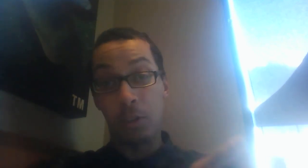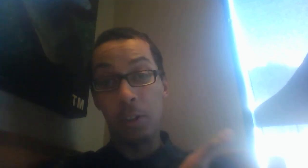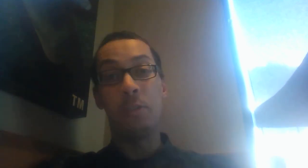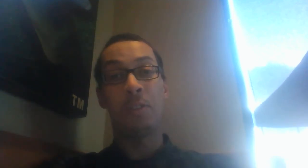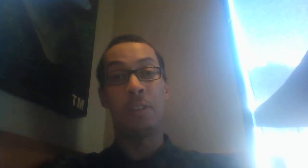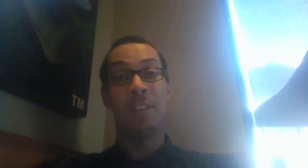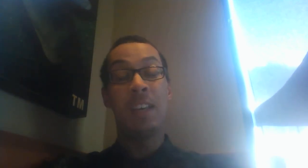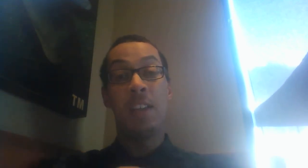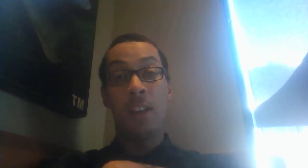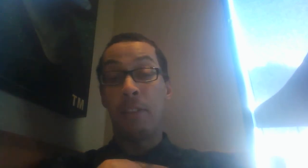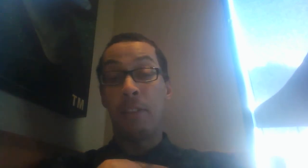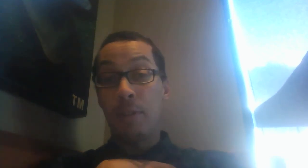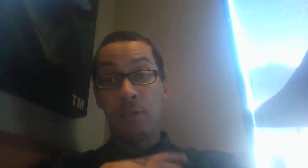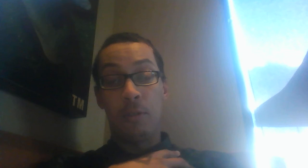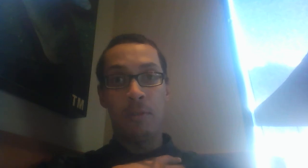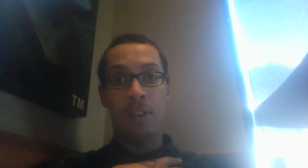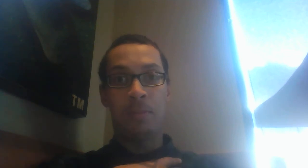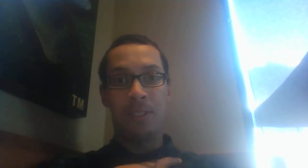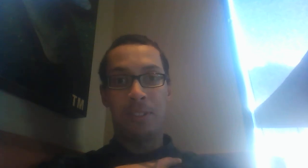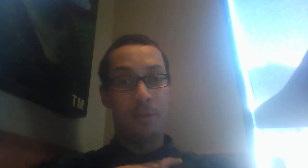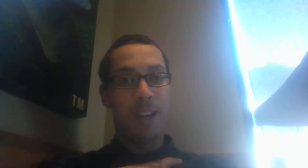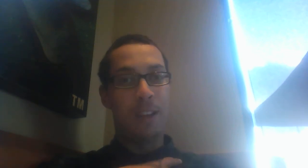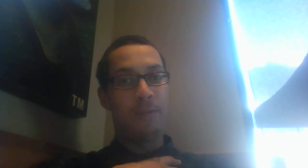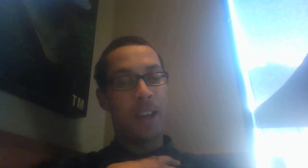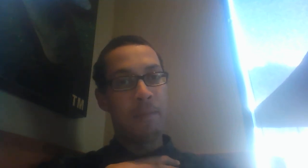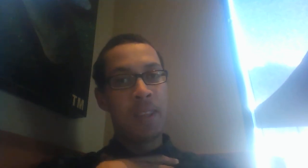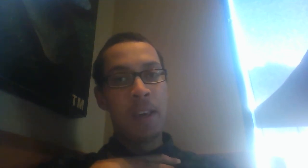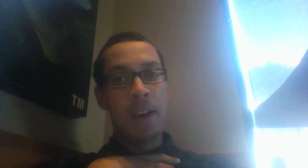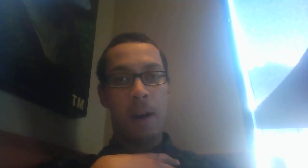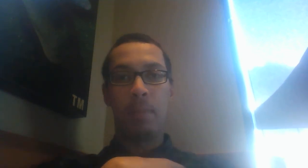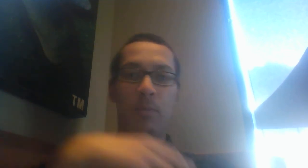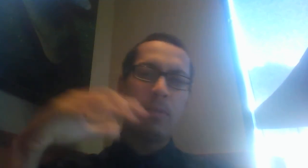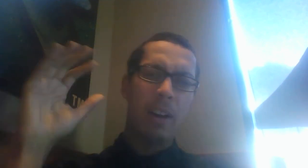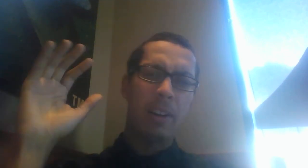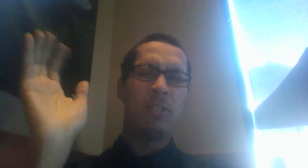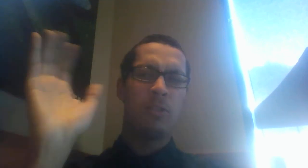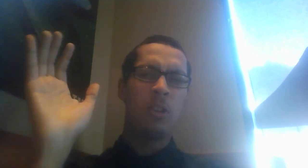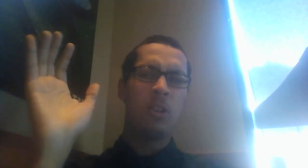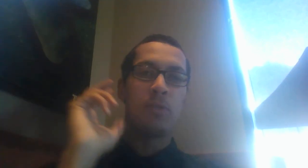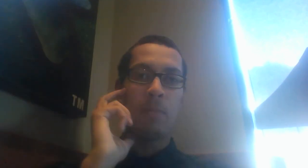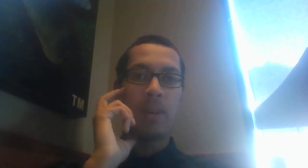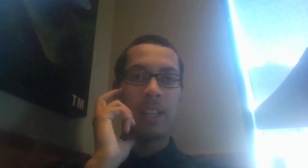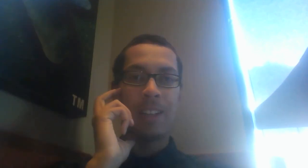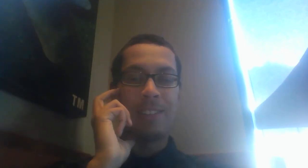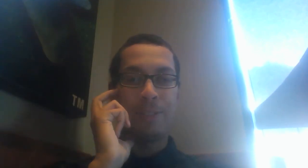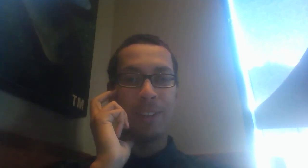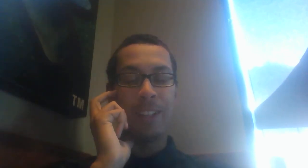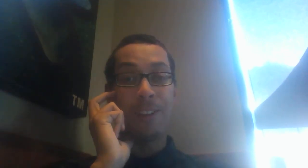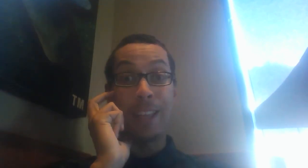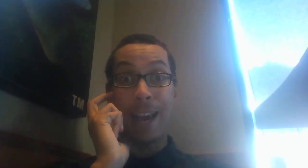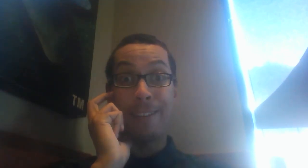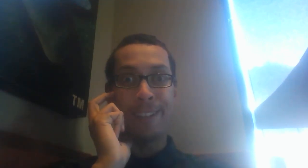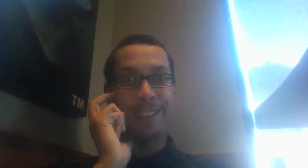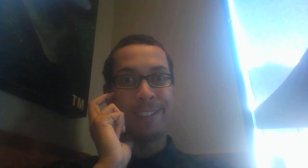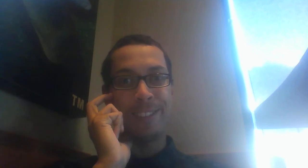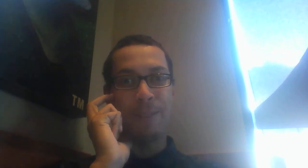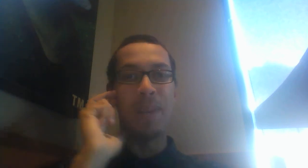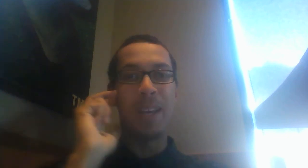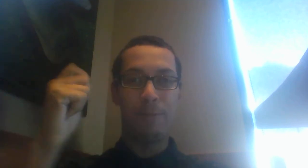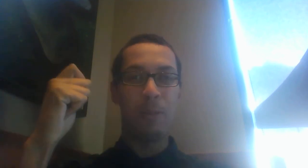Seuss and How the Grinch Stored Christmas over anything. Um, but without getting too off-topic, I, I did think a lot of the antics and stuff made the film